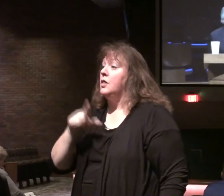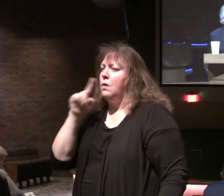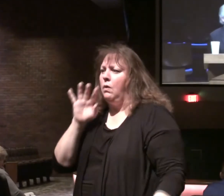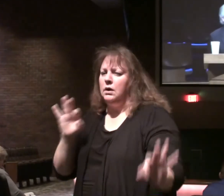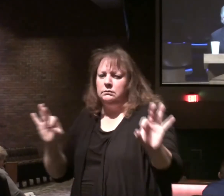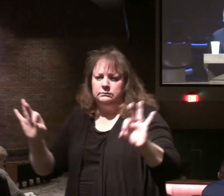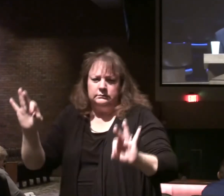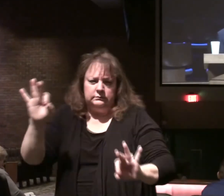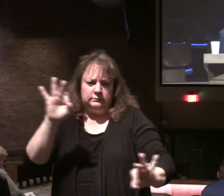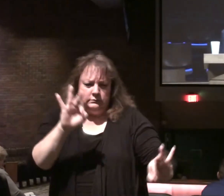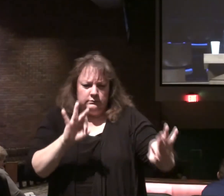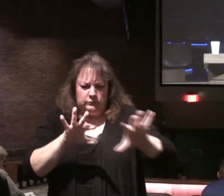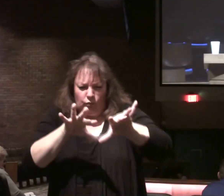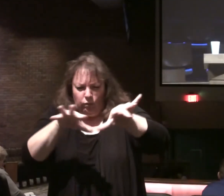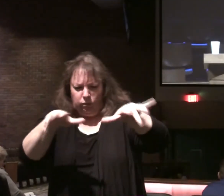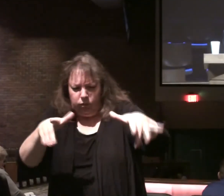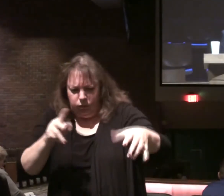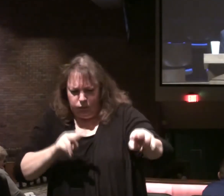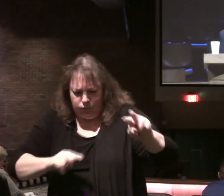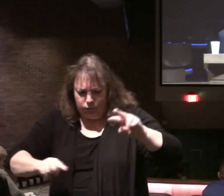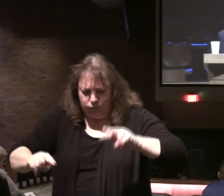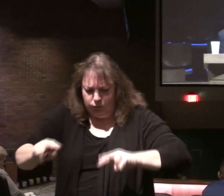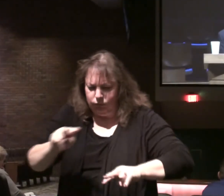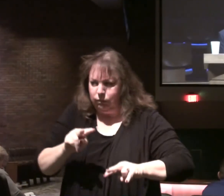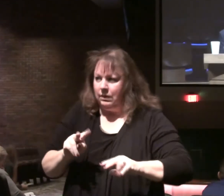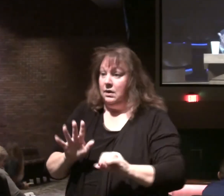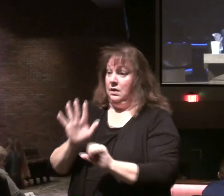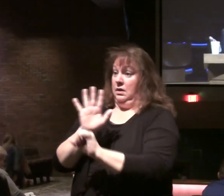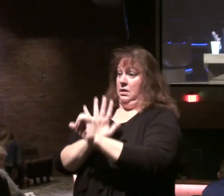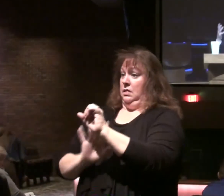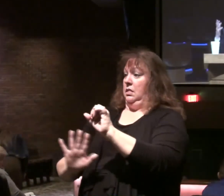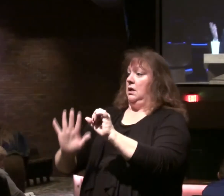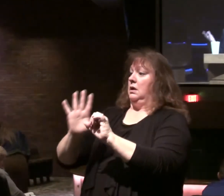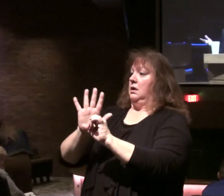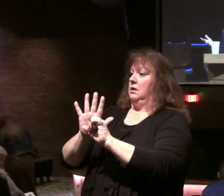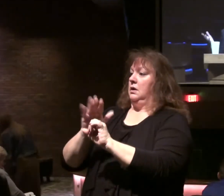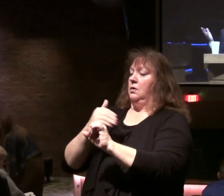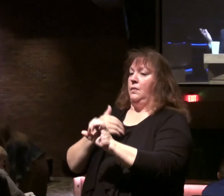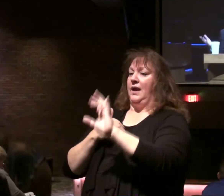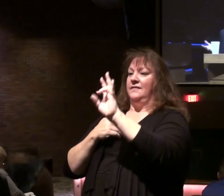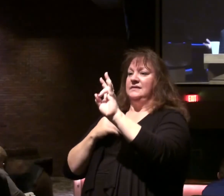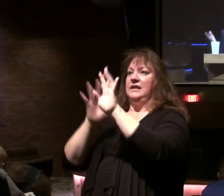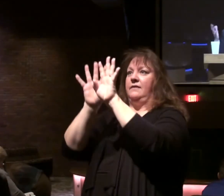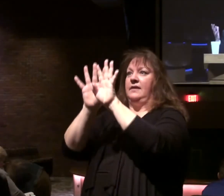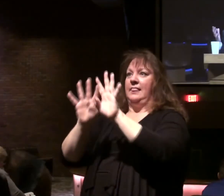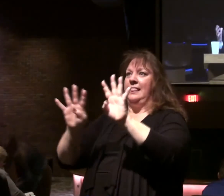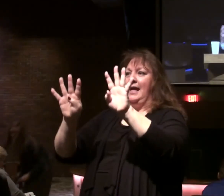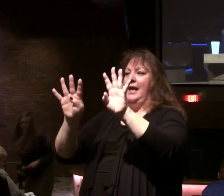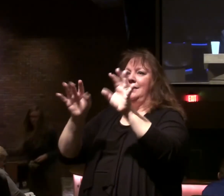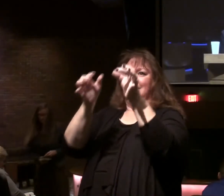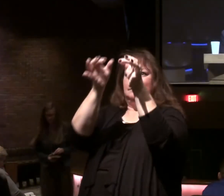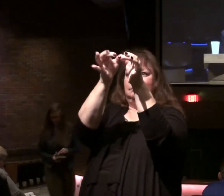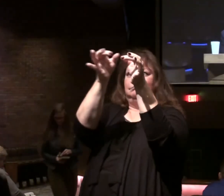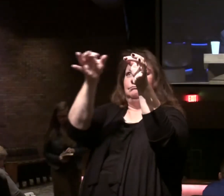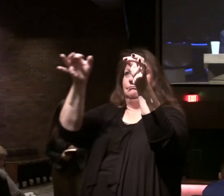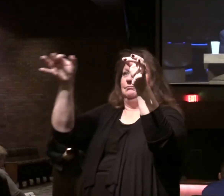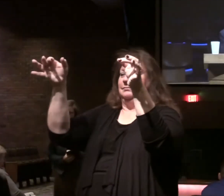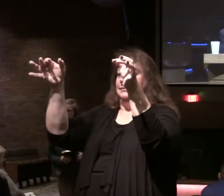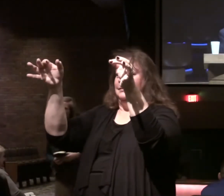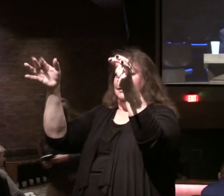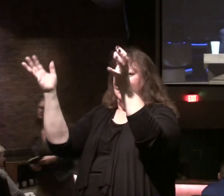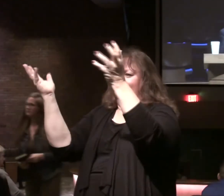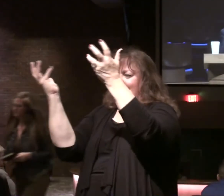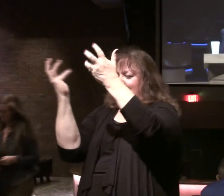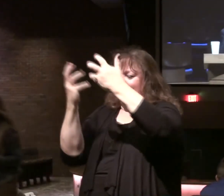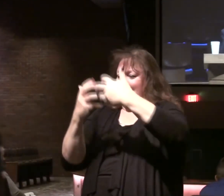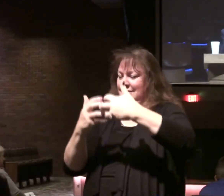to and fro. In the face of the earth. And in the context of this. We have seven lamps. With seven spouts. And all this putting together.